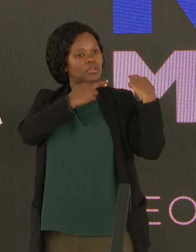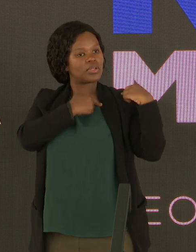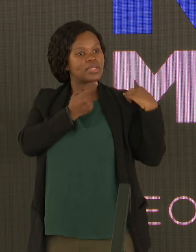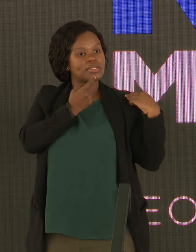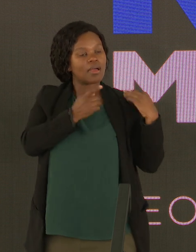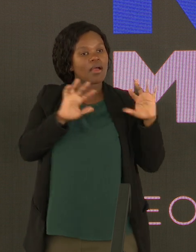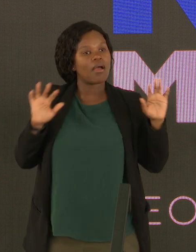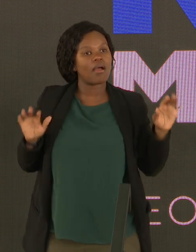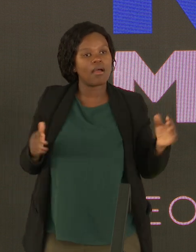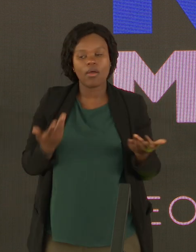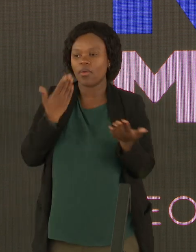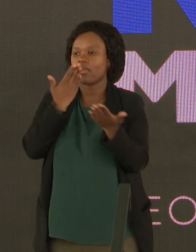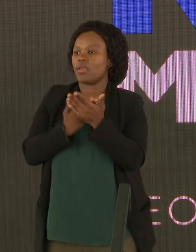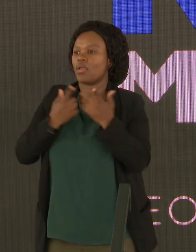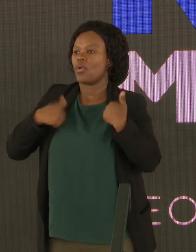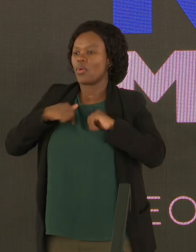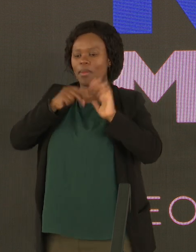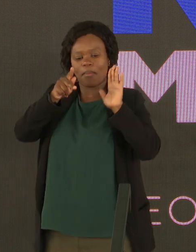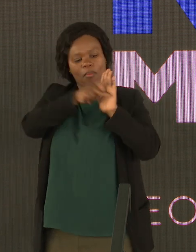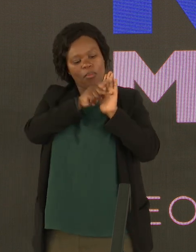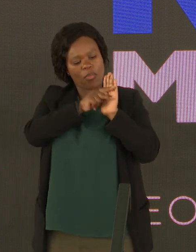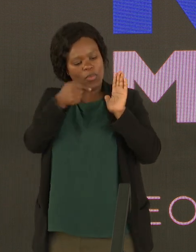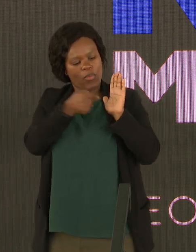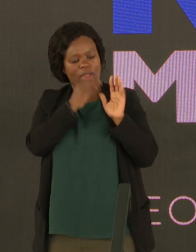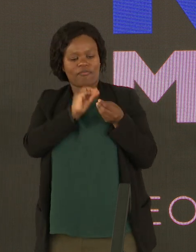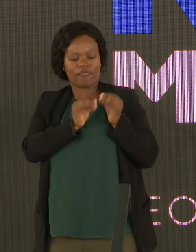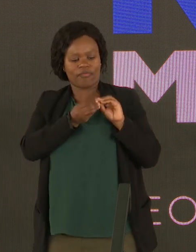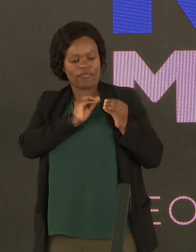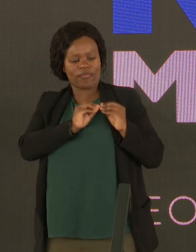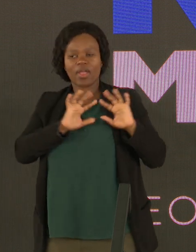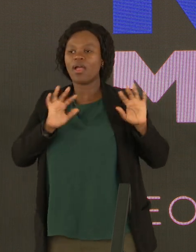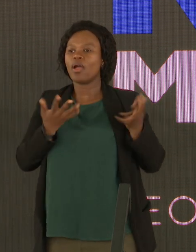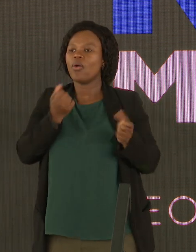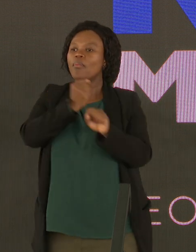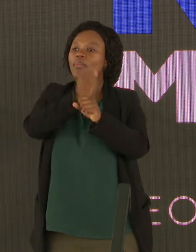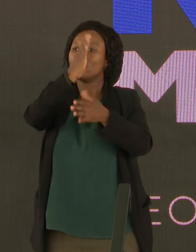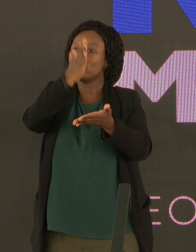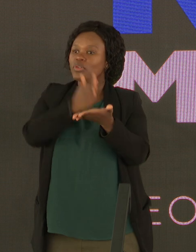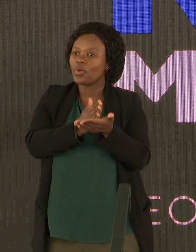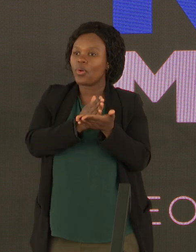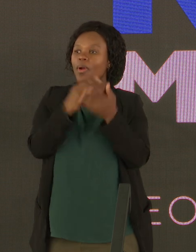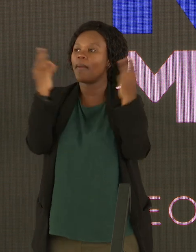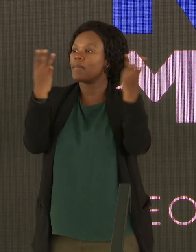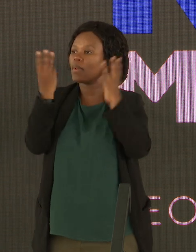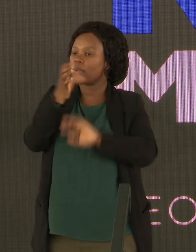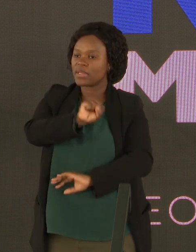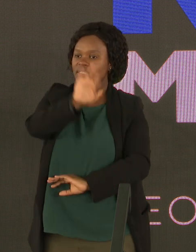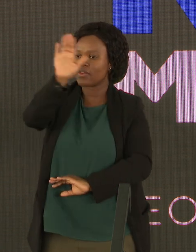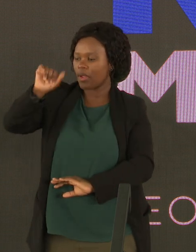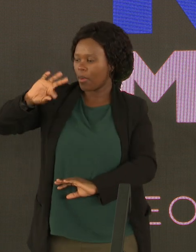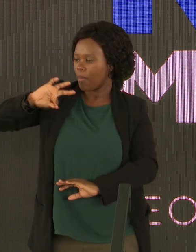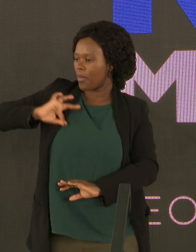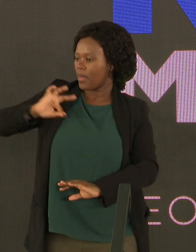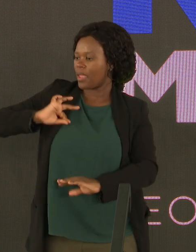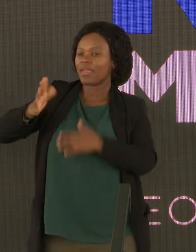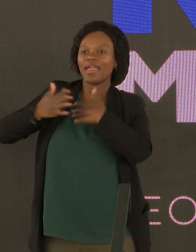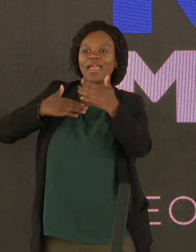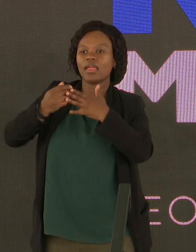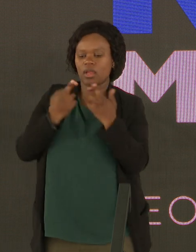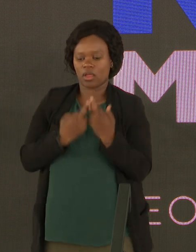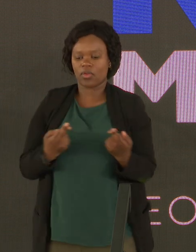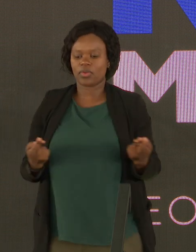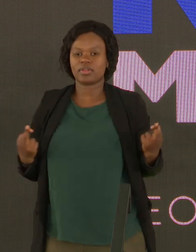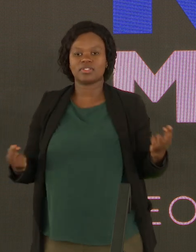how are we going to craft policy that is going to ensure that our people benefit from every resource that this country